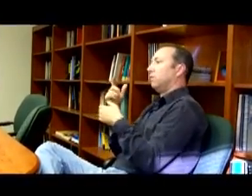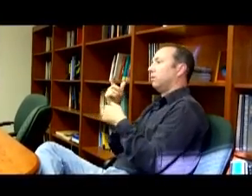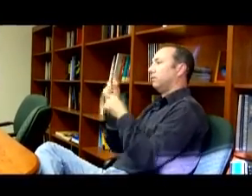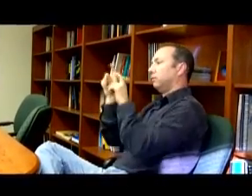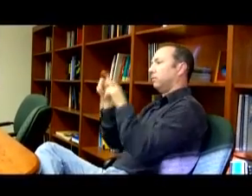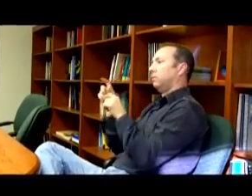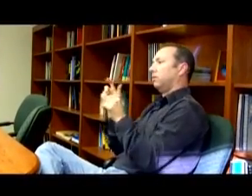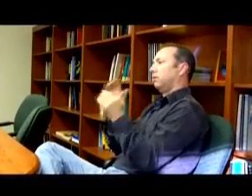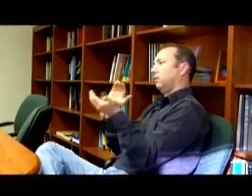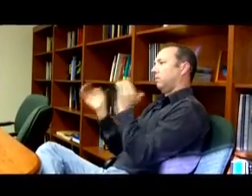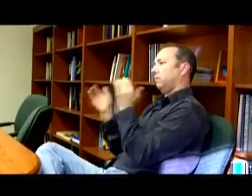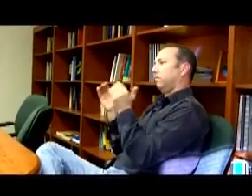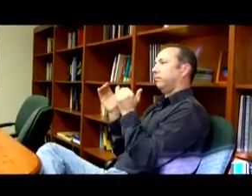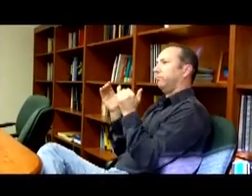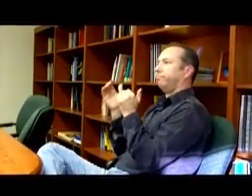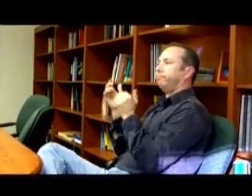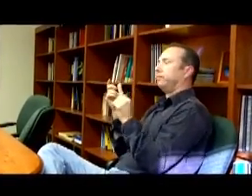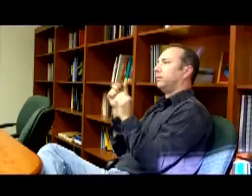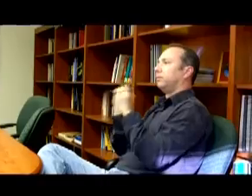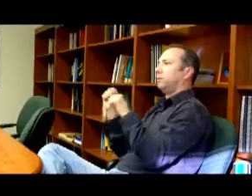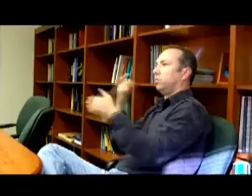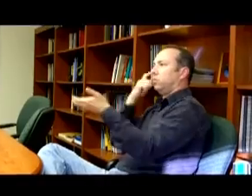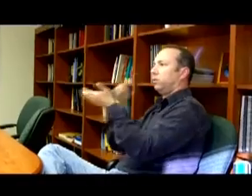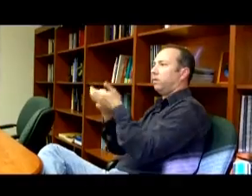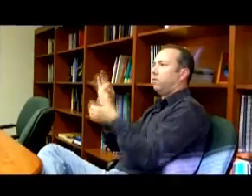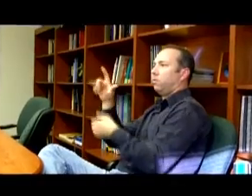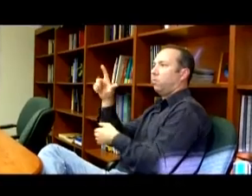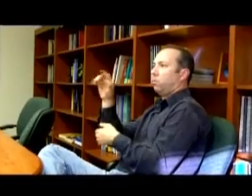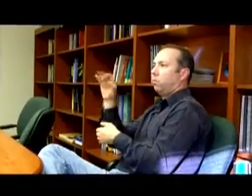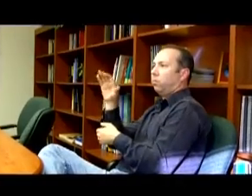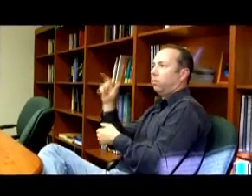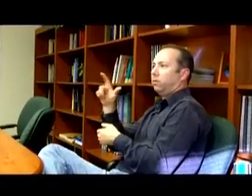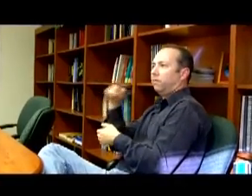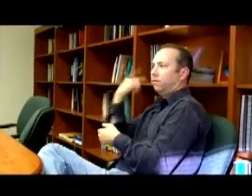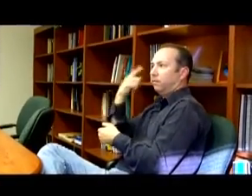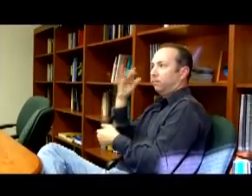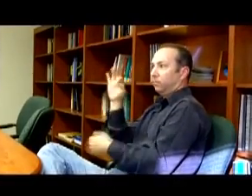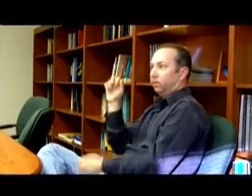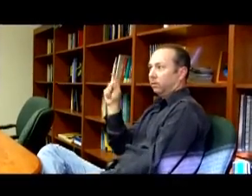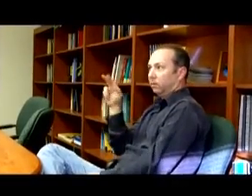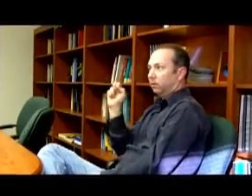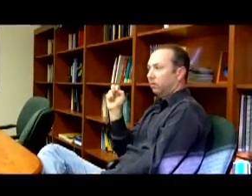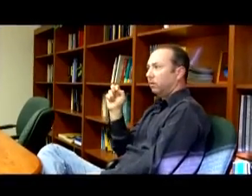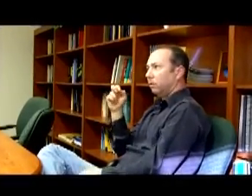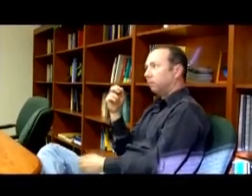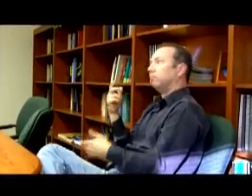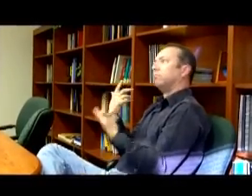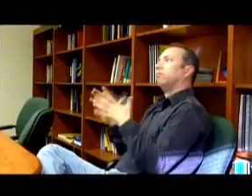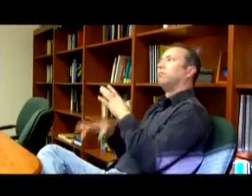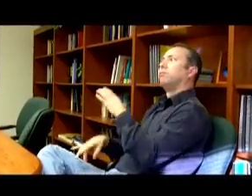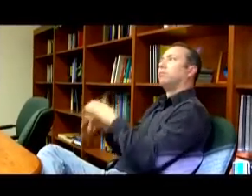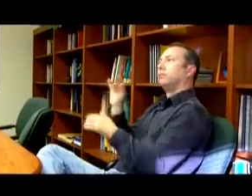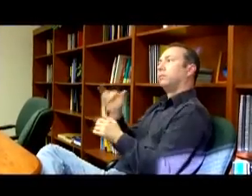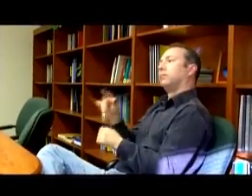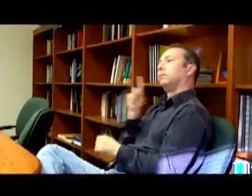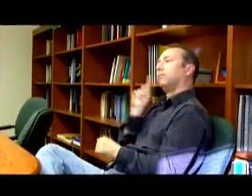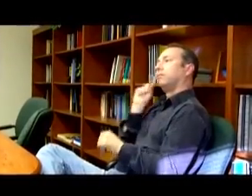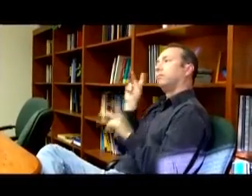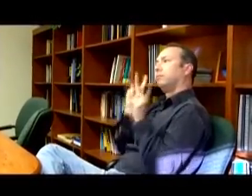local facial features, suddenly what you're finding is that deaf signers are superior